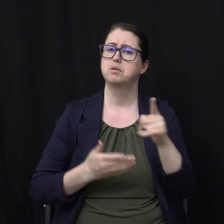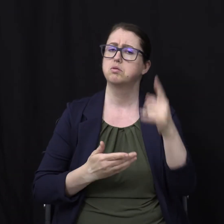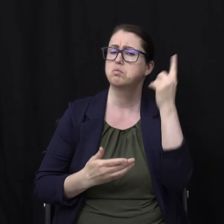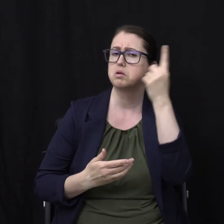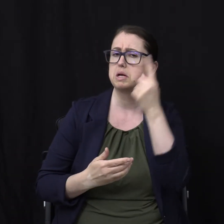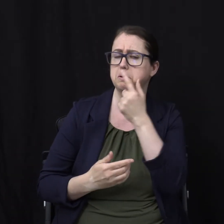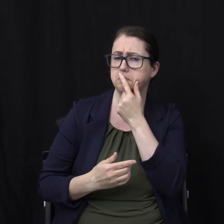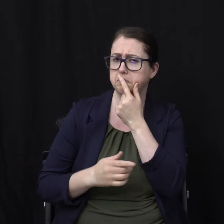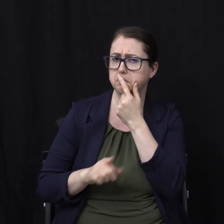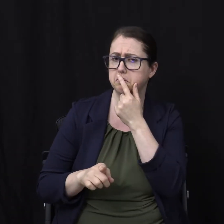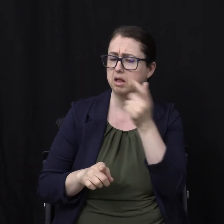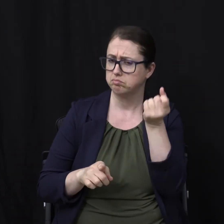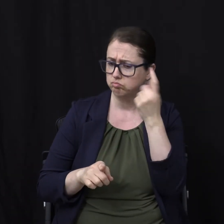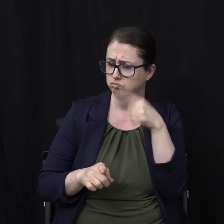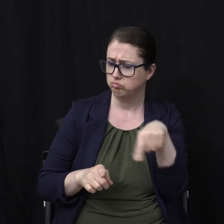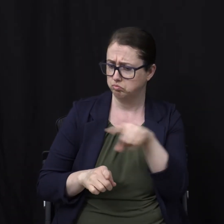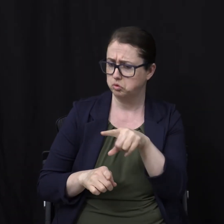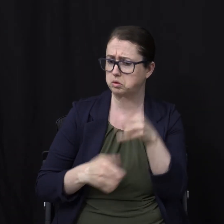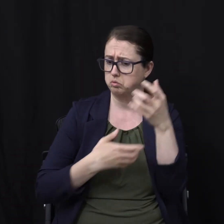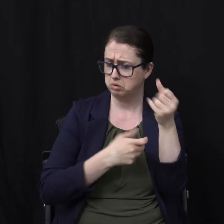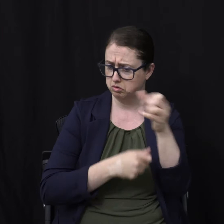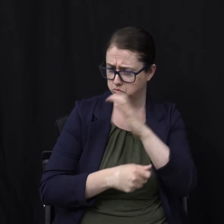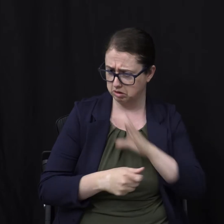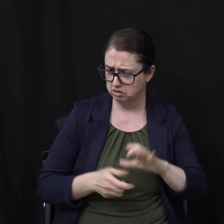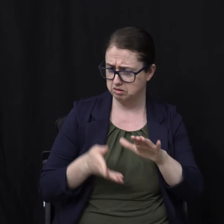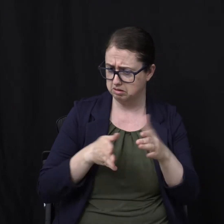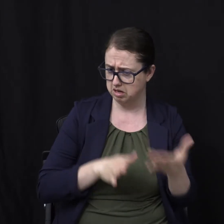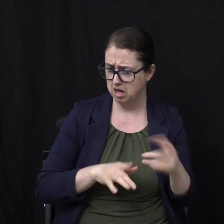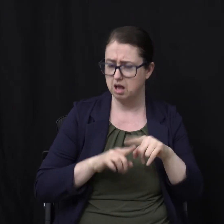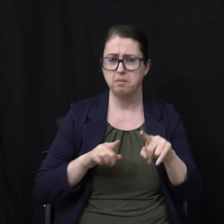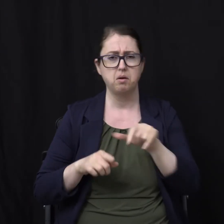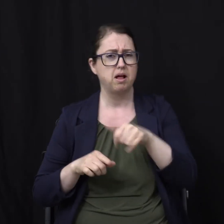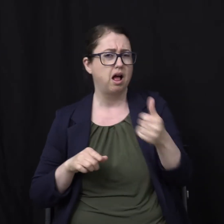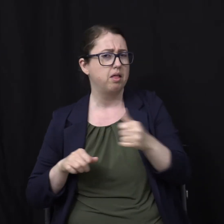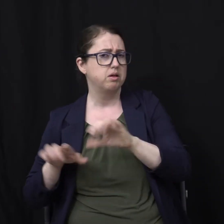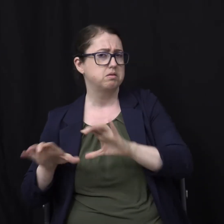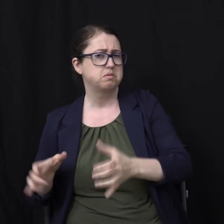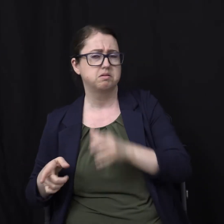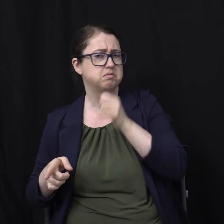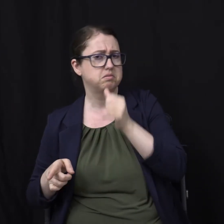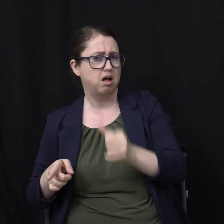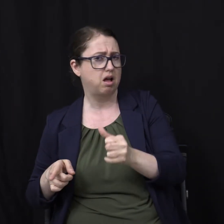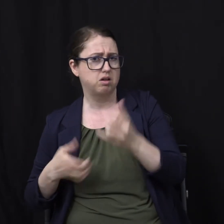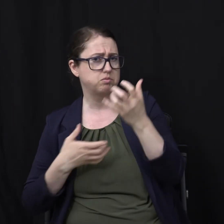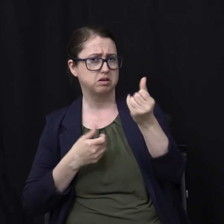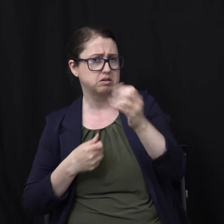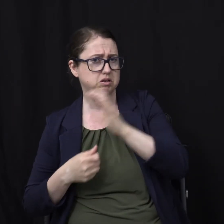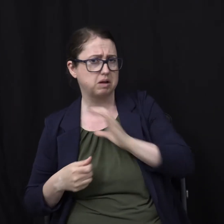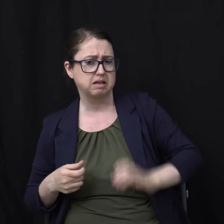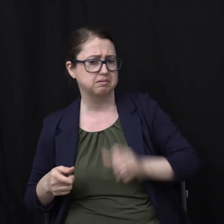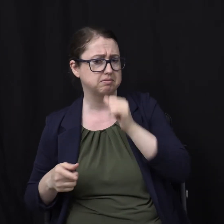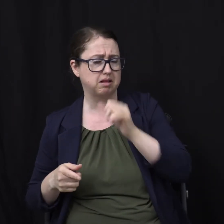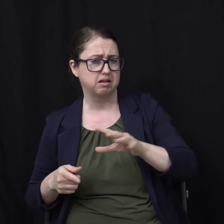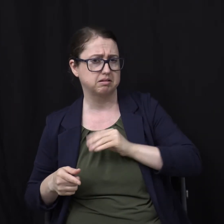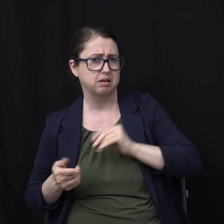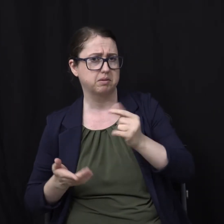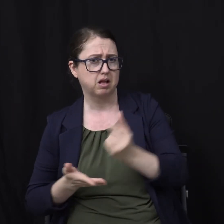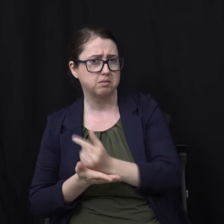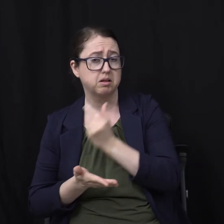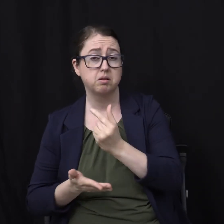in Christ, right? What about those who are alive on the earth Who have not accepted the gospel And